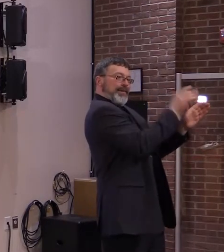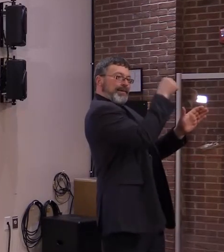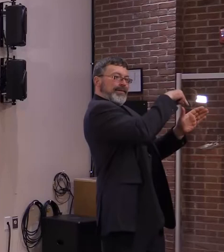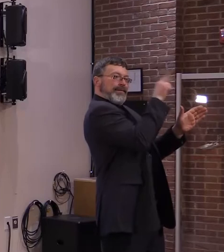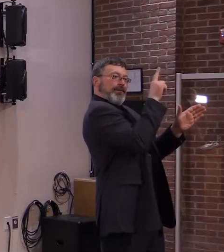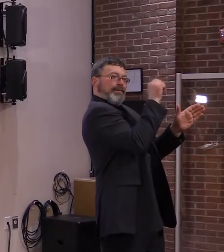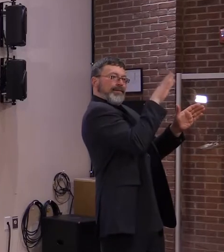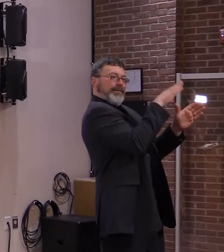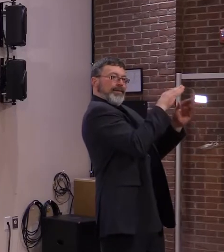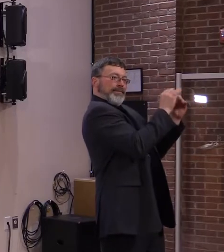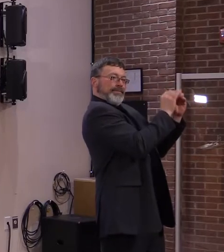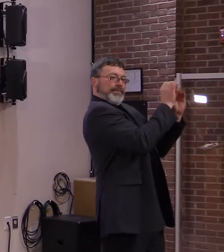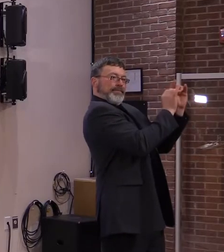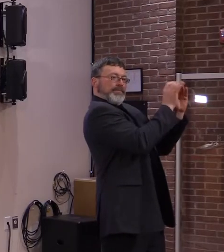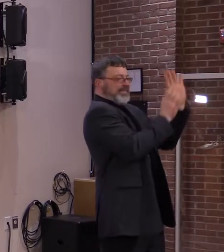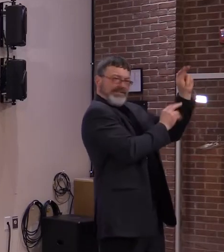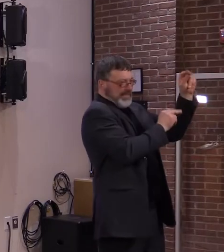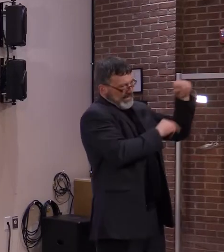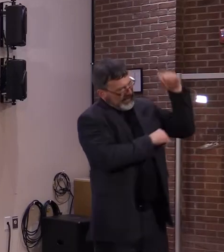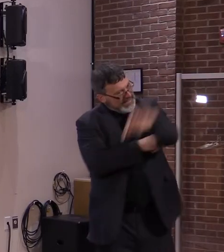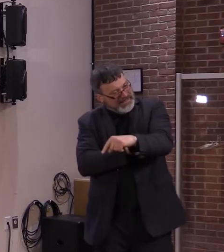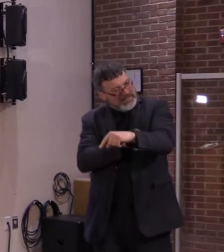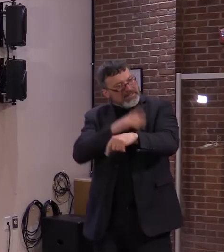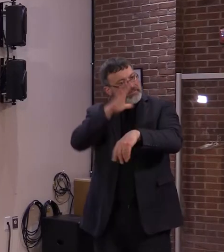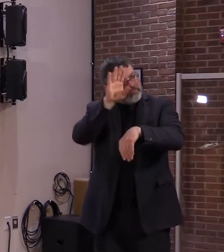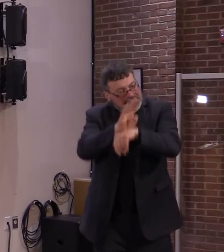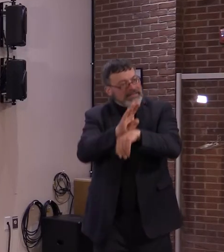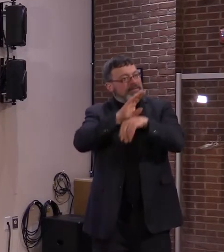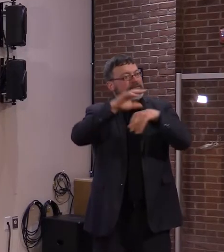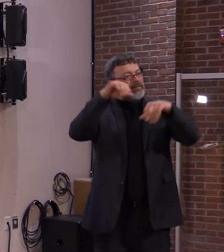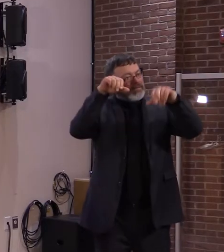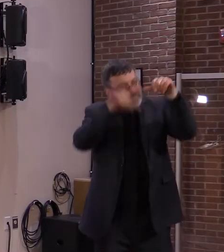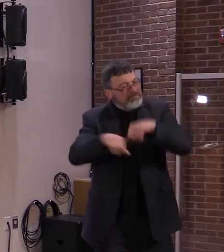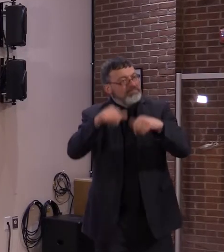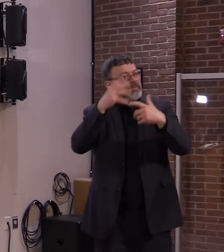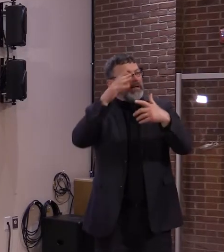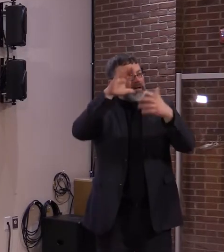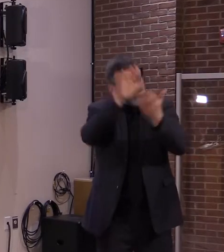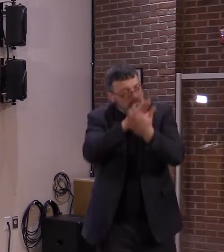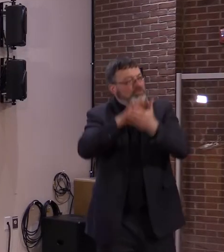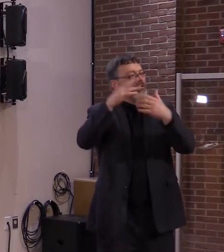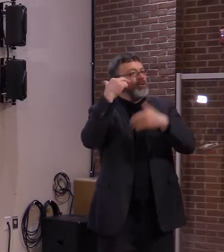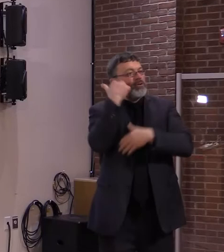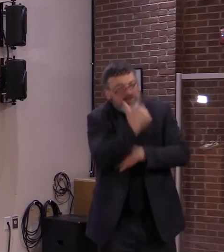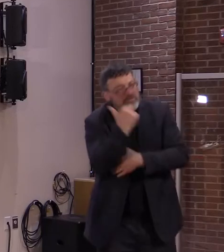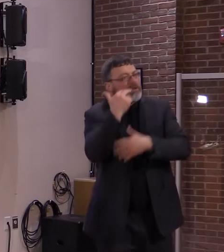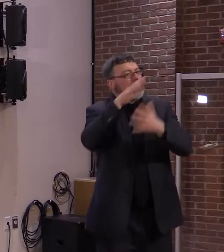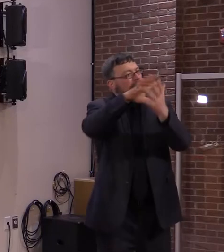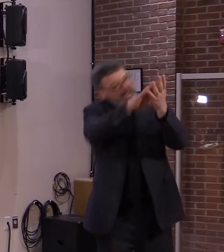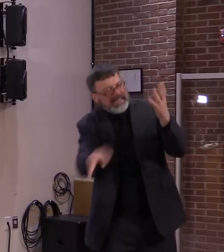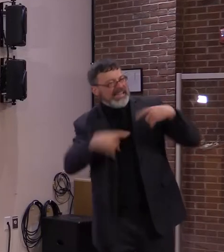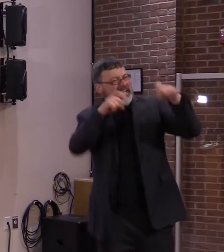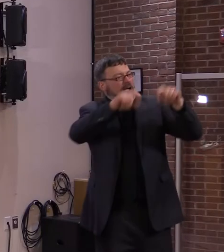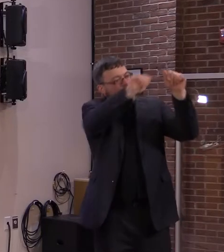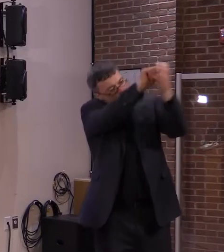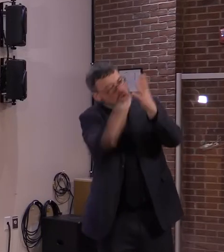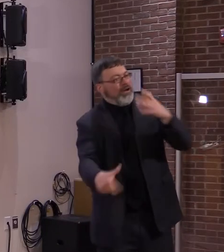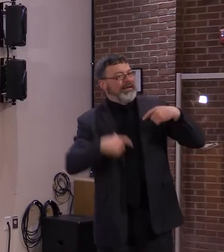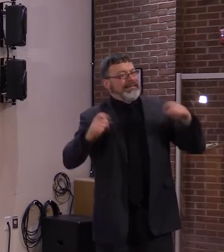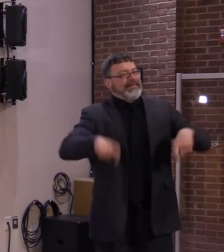velocities, looking at distances, all of the things that you'd want to be looked at. And